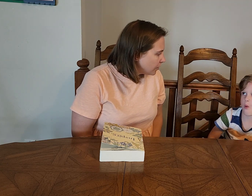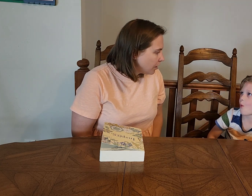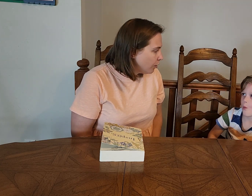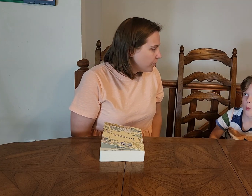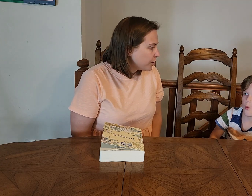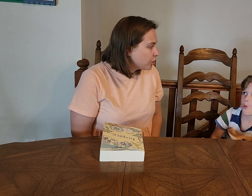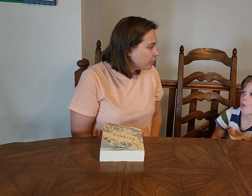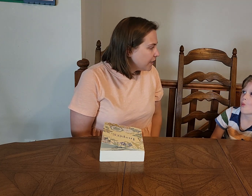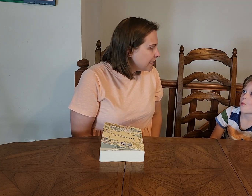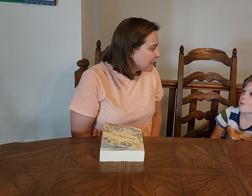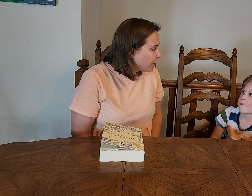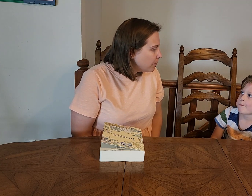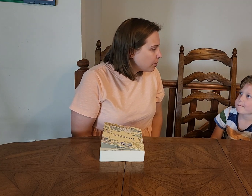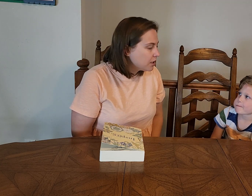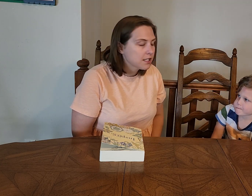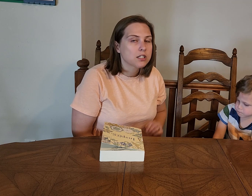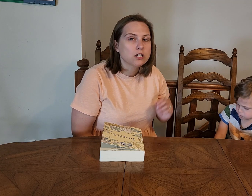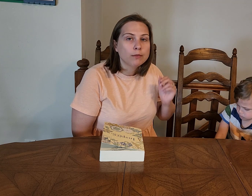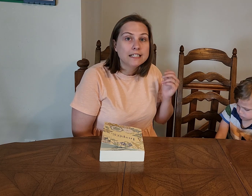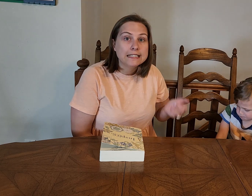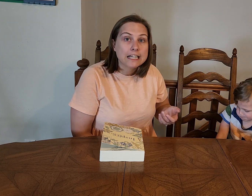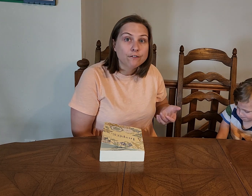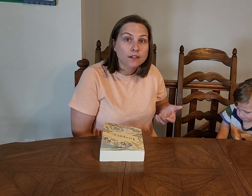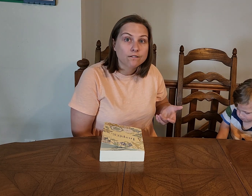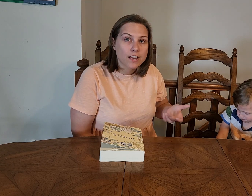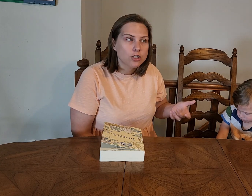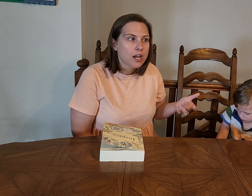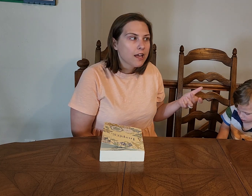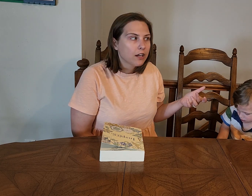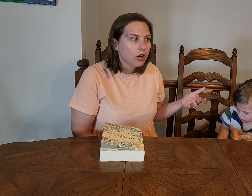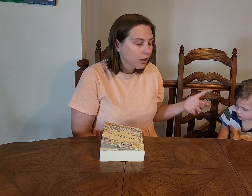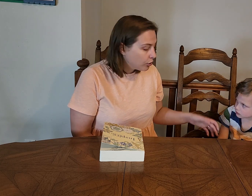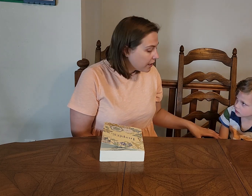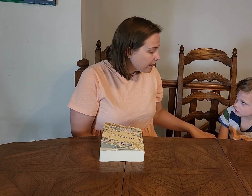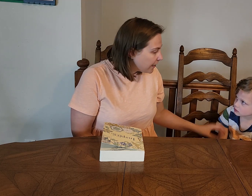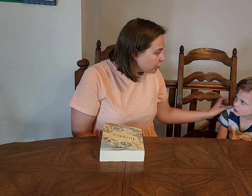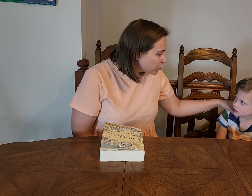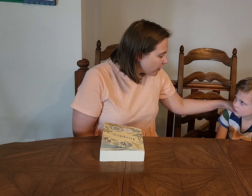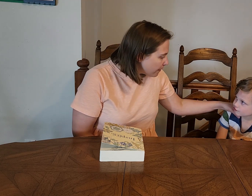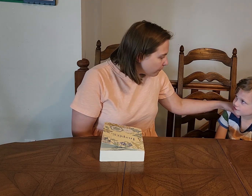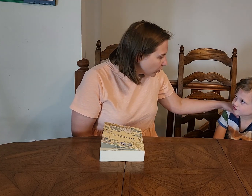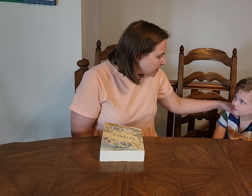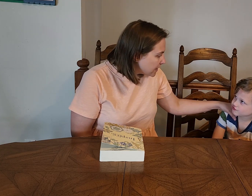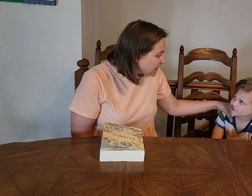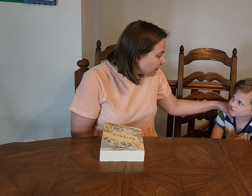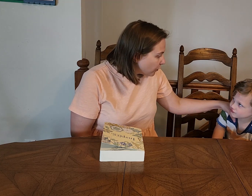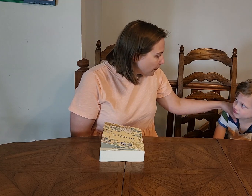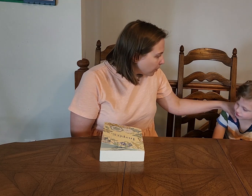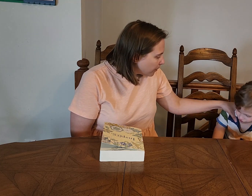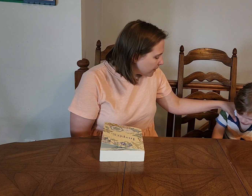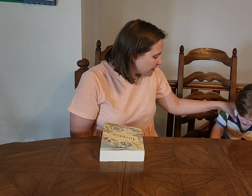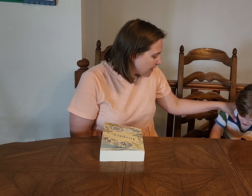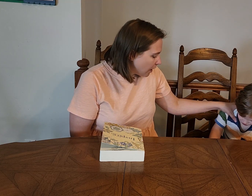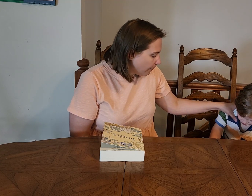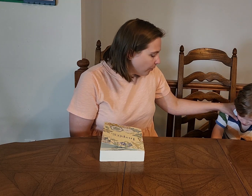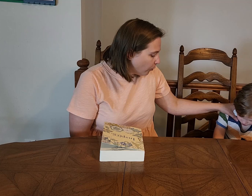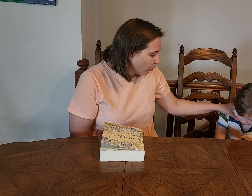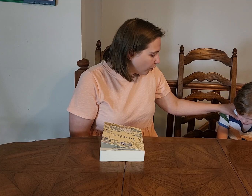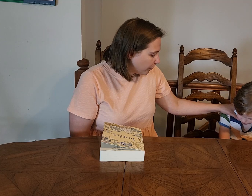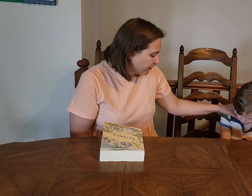No, there's so many different birds and so many different fish. And God created each of them for a different purpose, to help the world